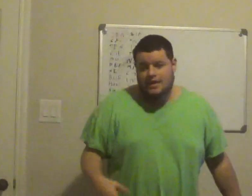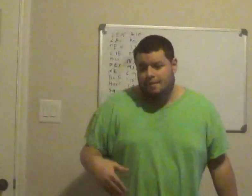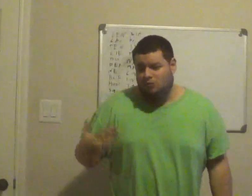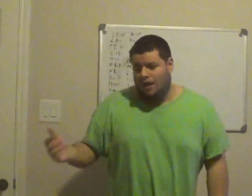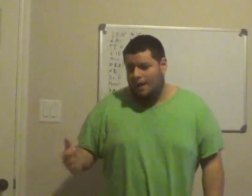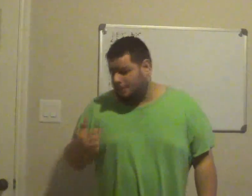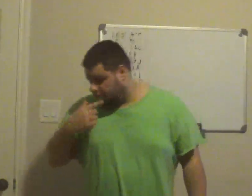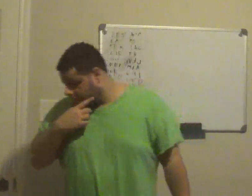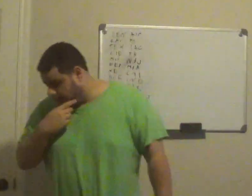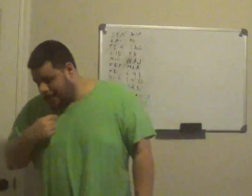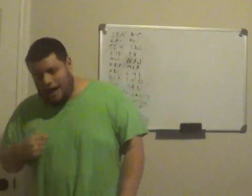it depends what happens, but yeah,